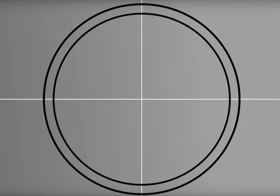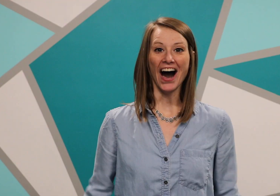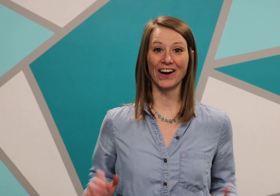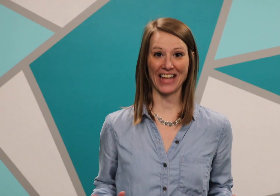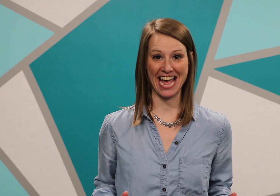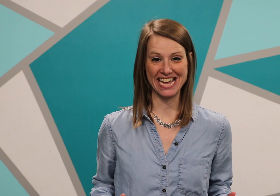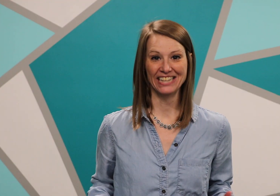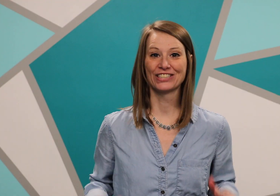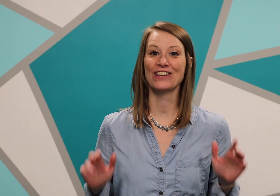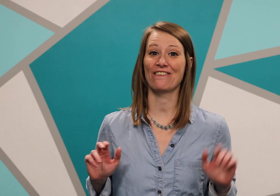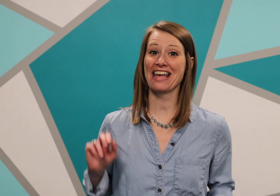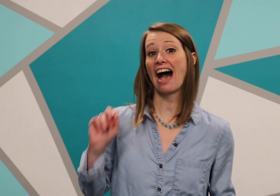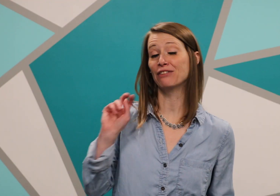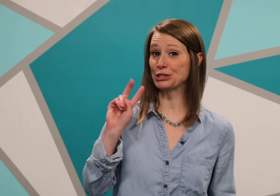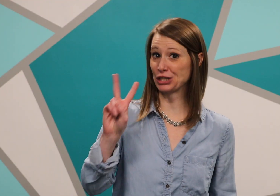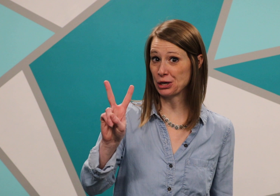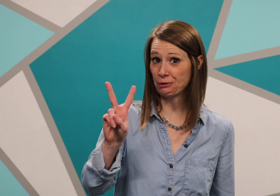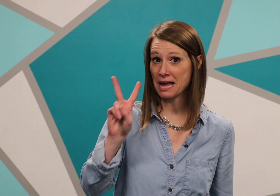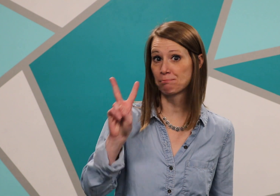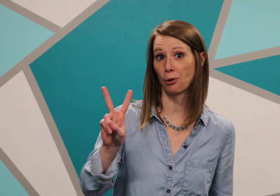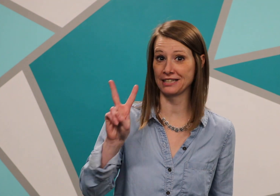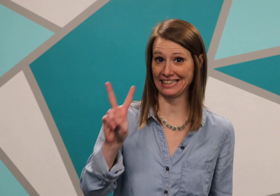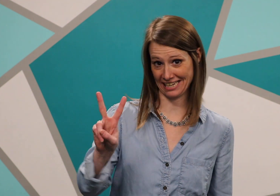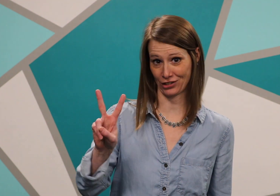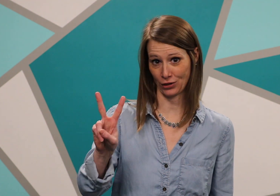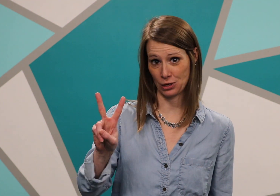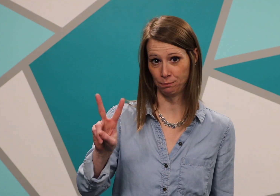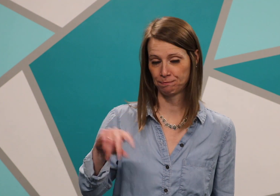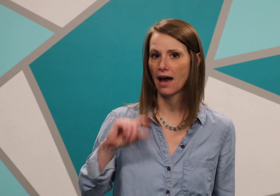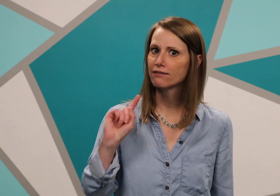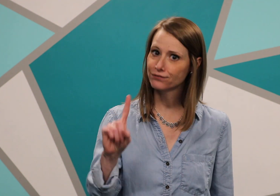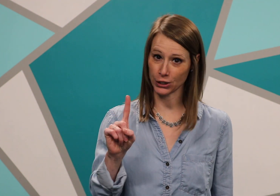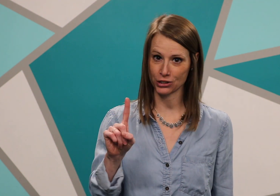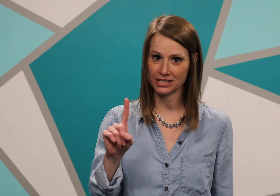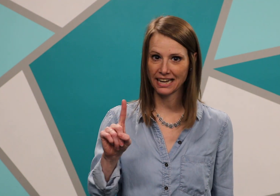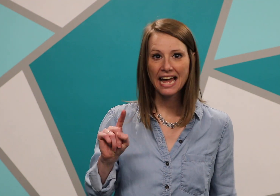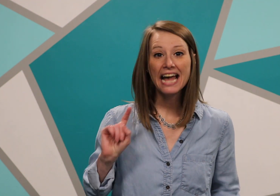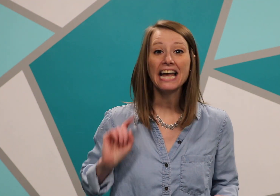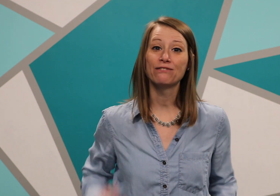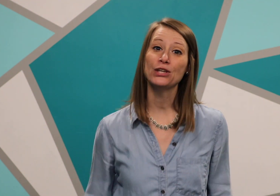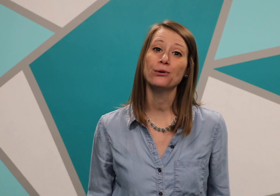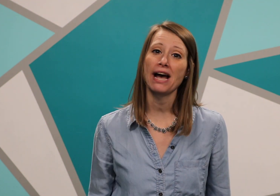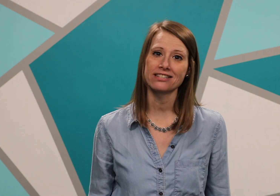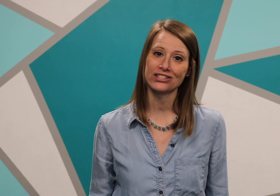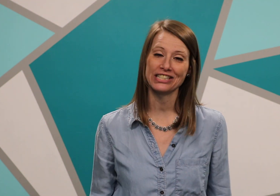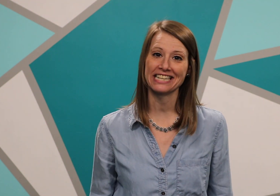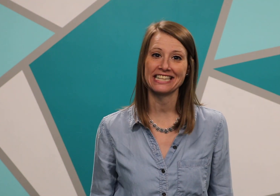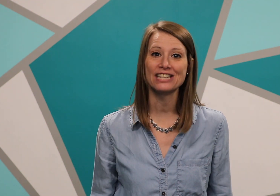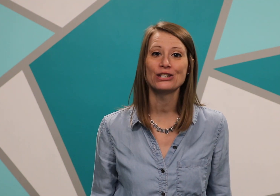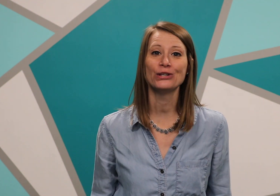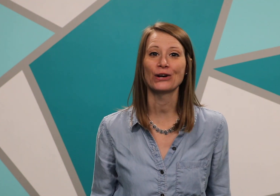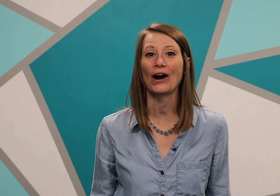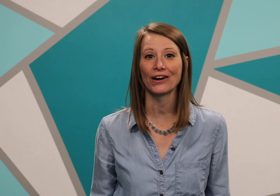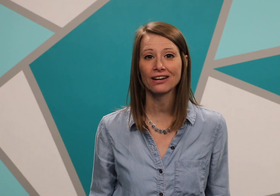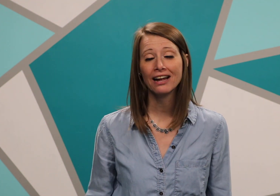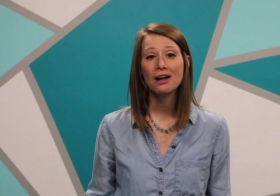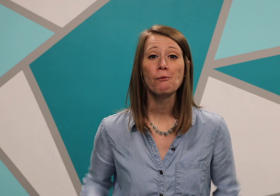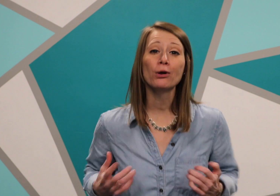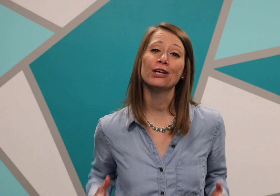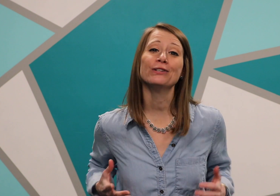okay so now I have two important things for you first if you ask Jesus into your heart will you